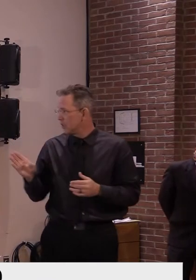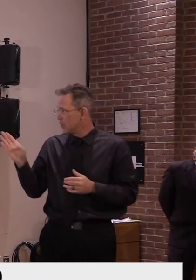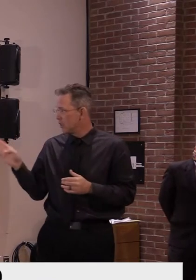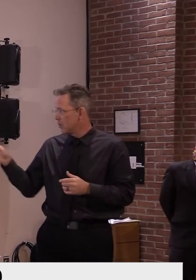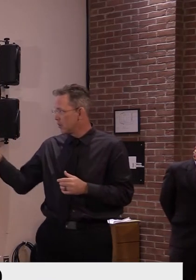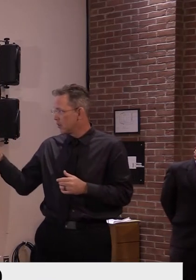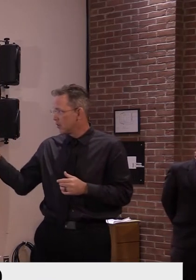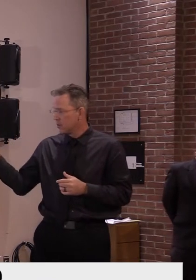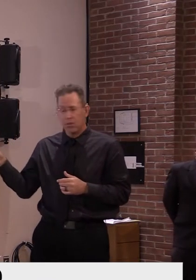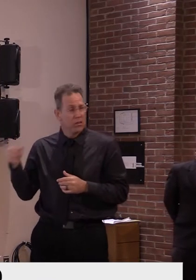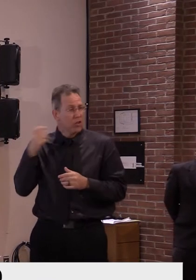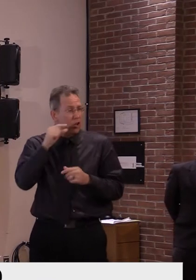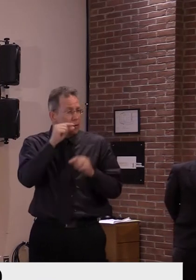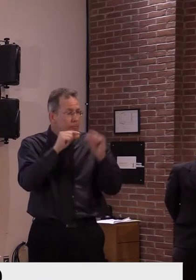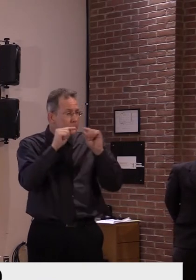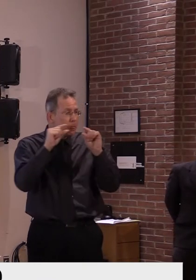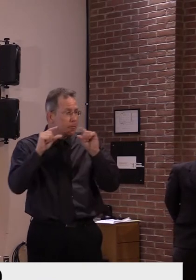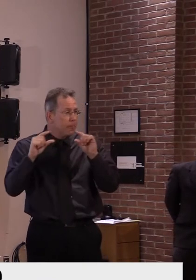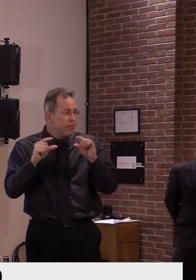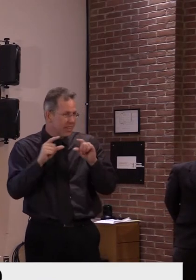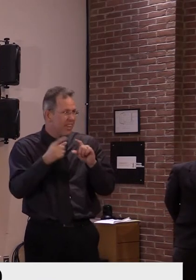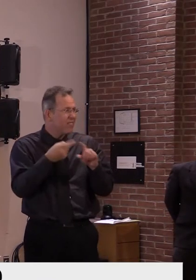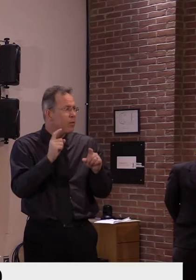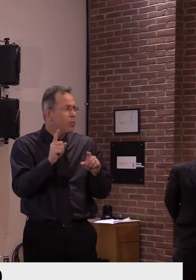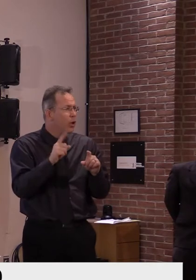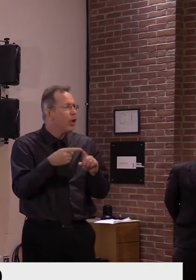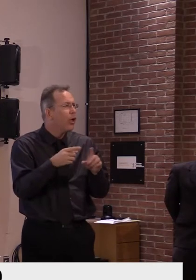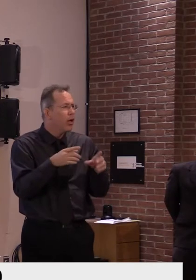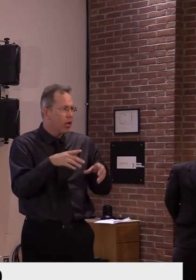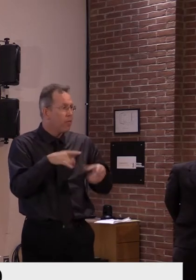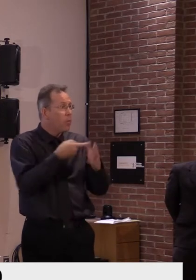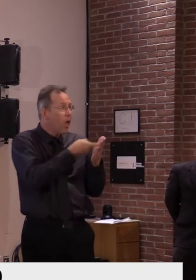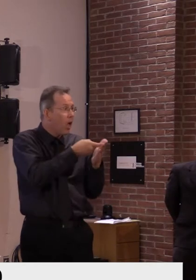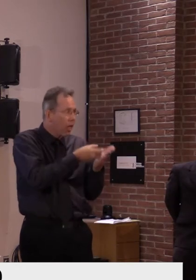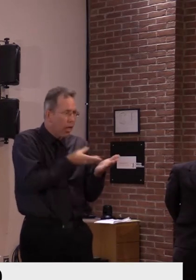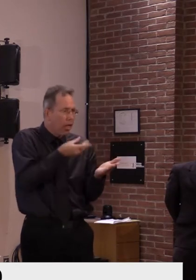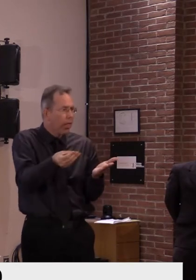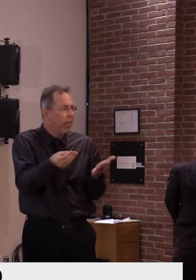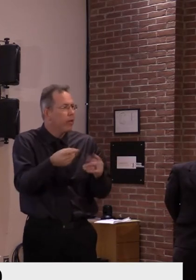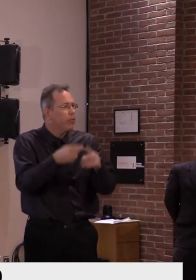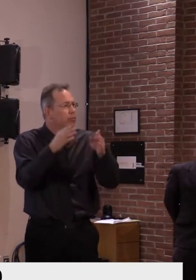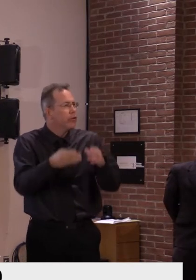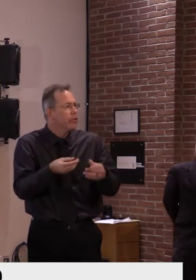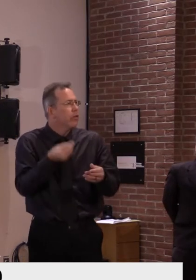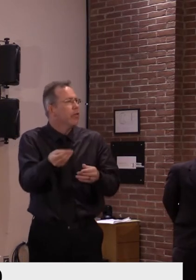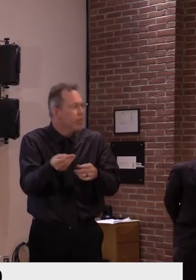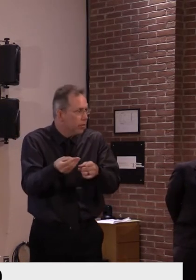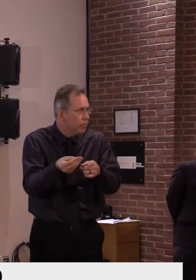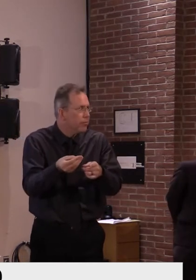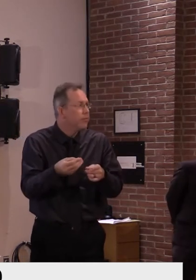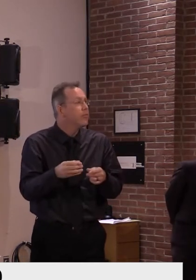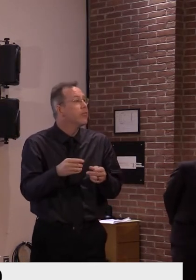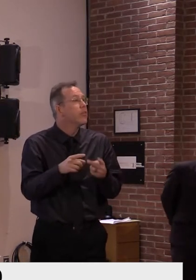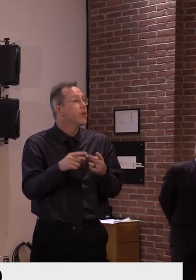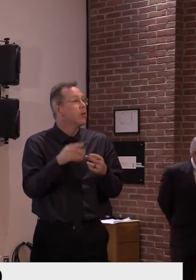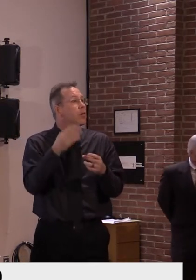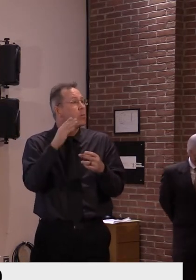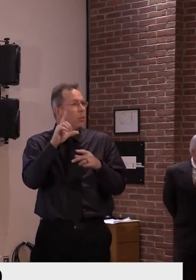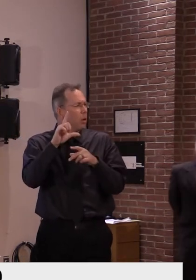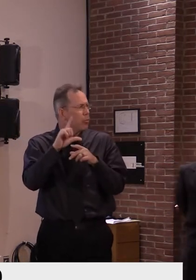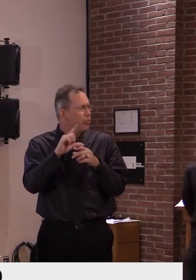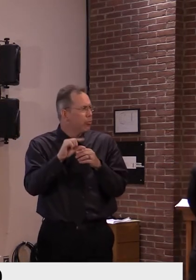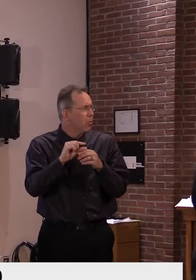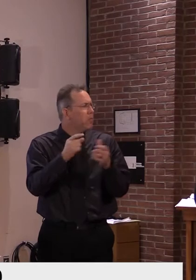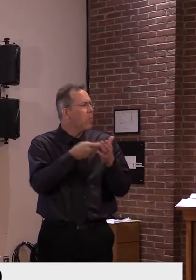those are more what we call the secondary infections. And as you can see, the blue are decaying off at that point.